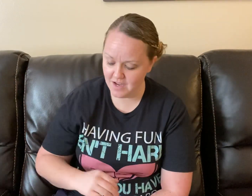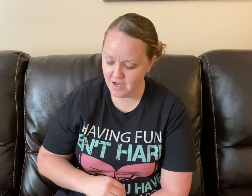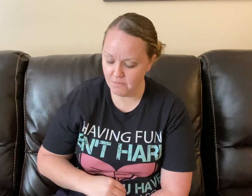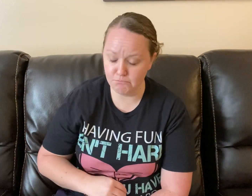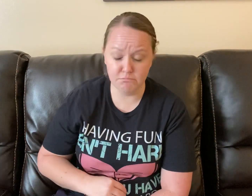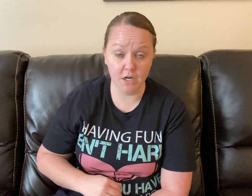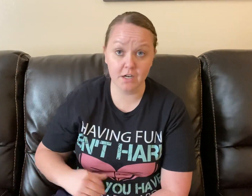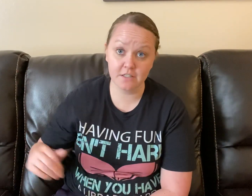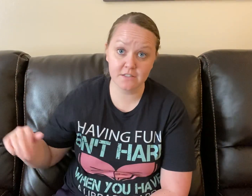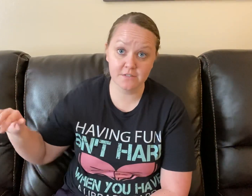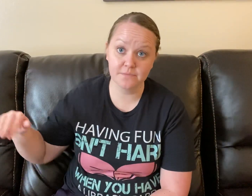Barked.